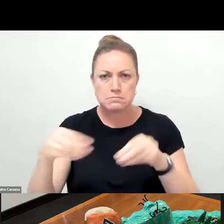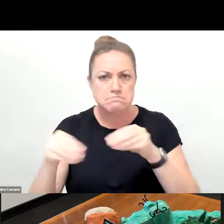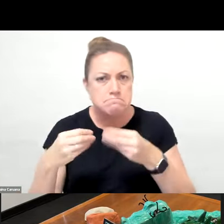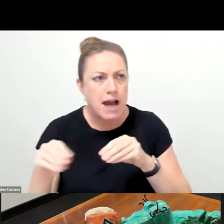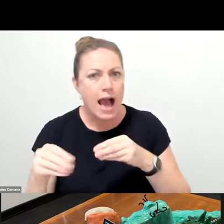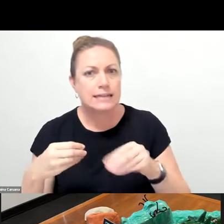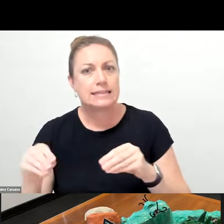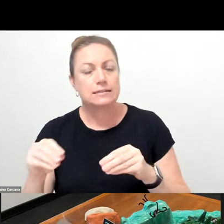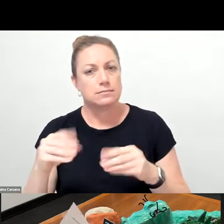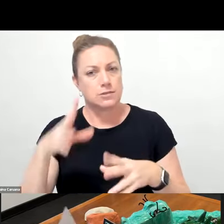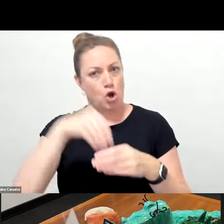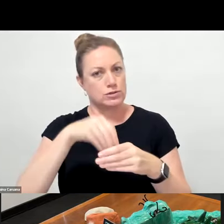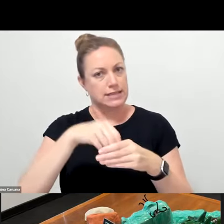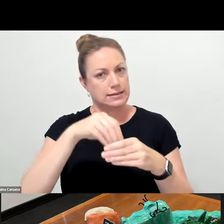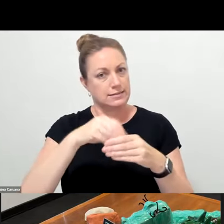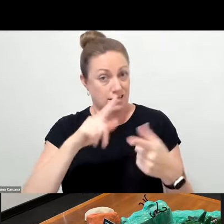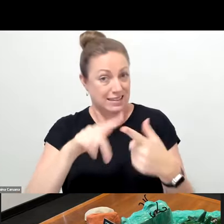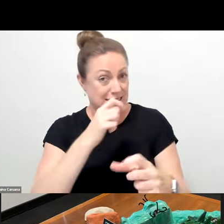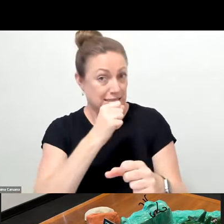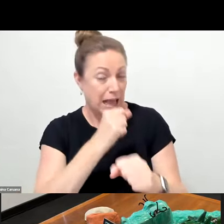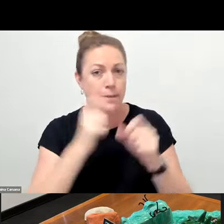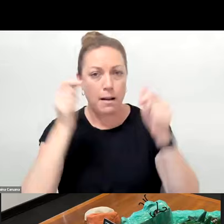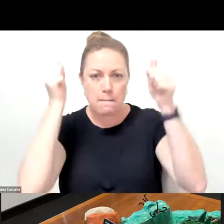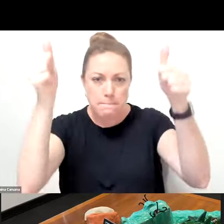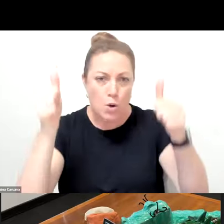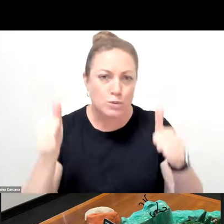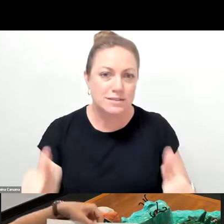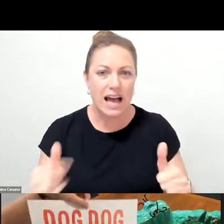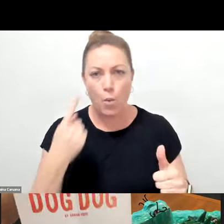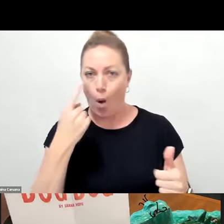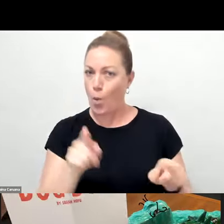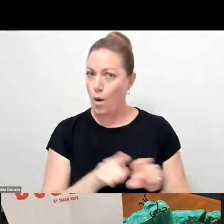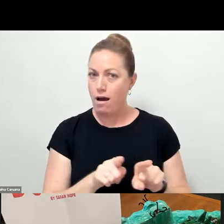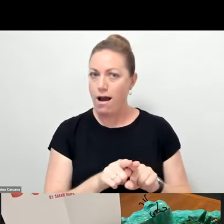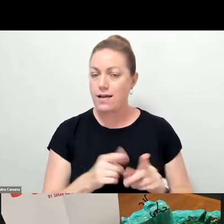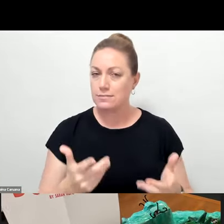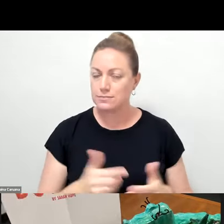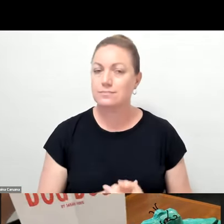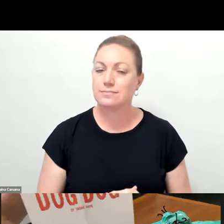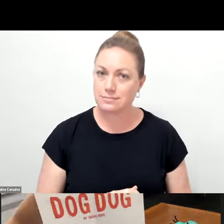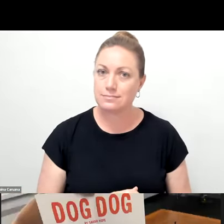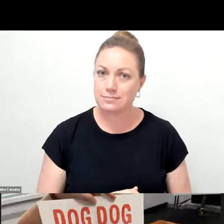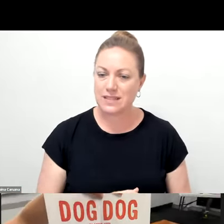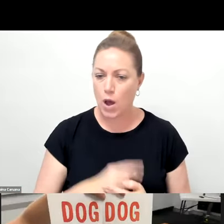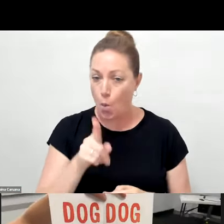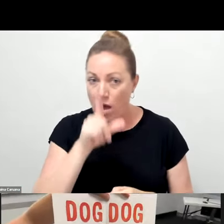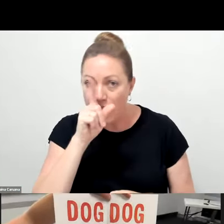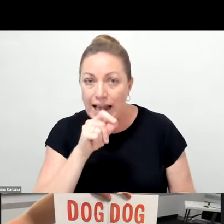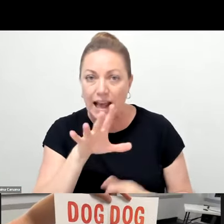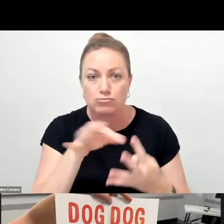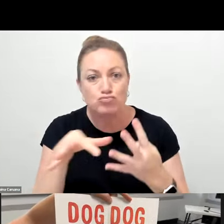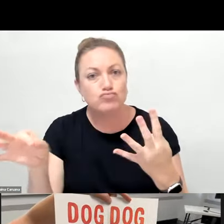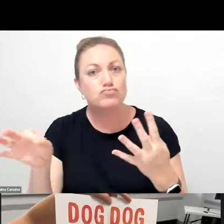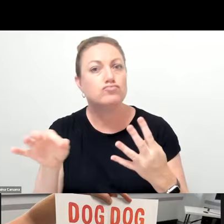in this box, we've got some examples of what a poster might look like and what ones they can choose to use.